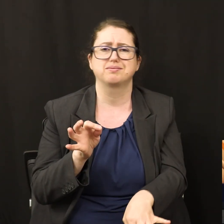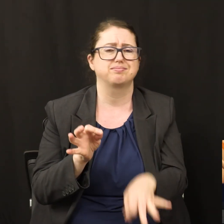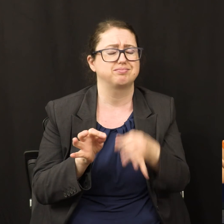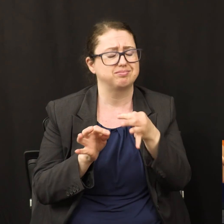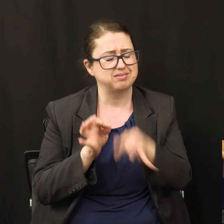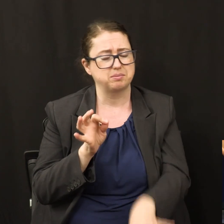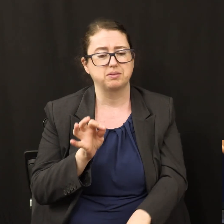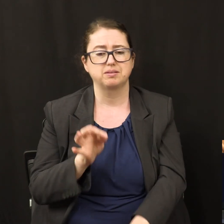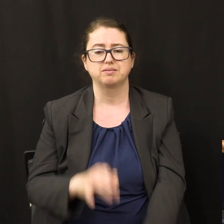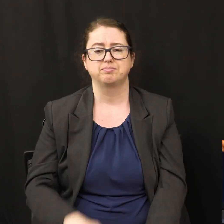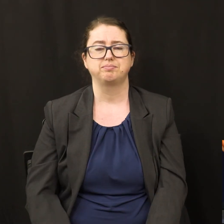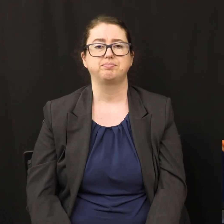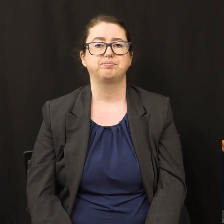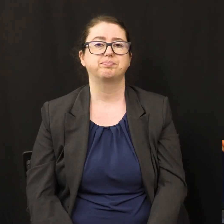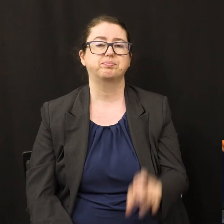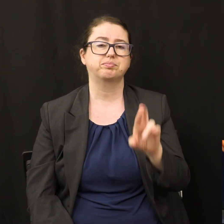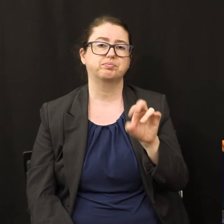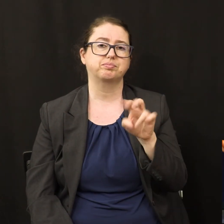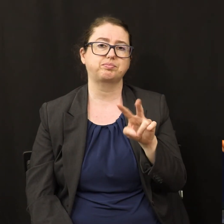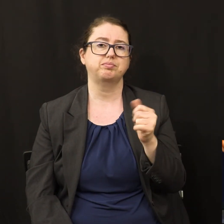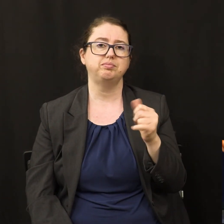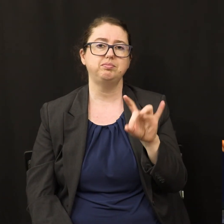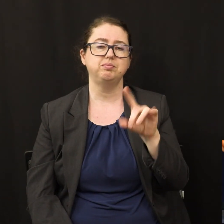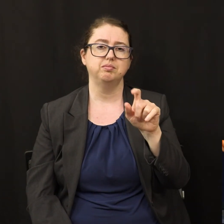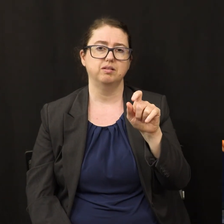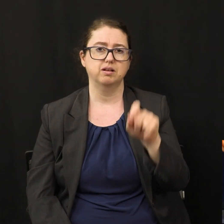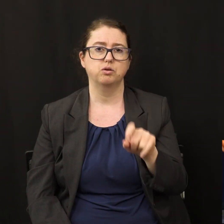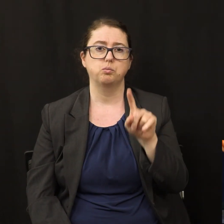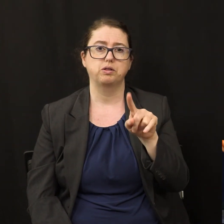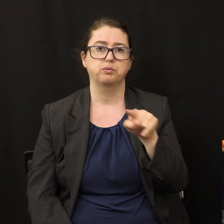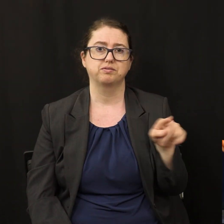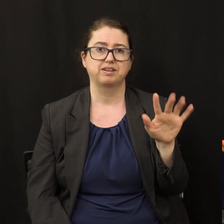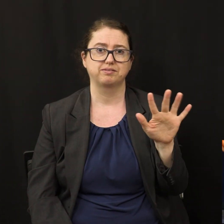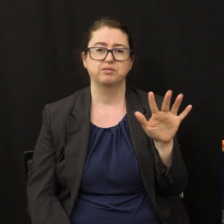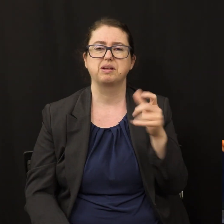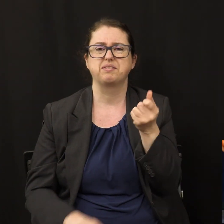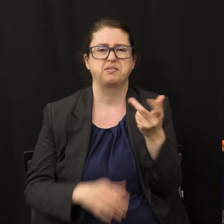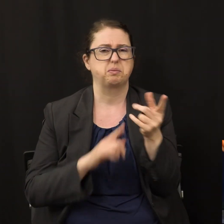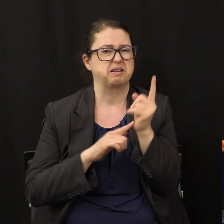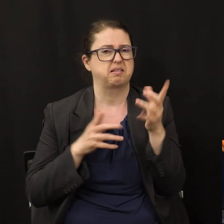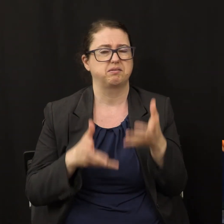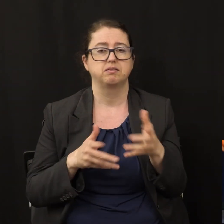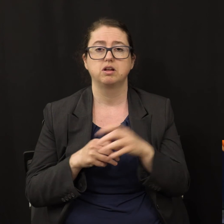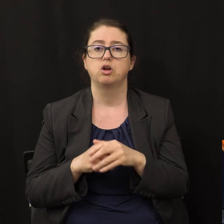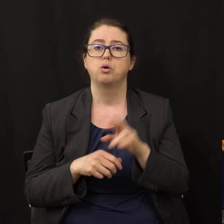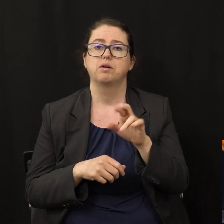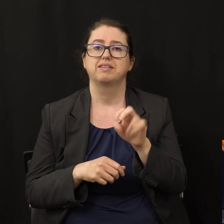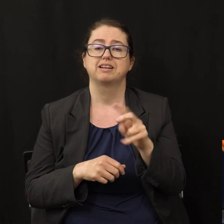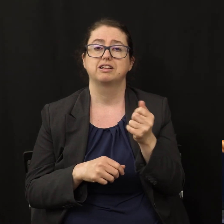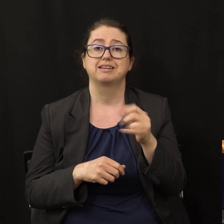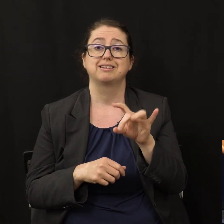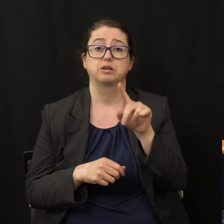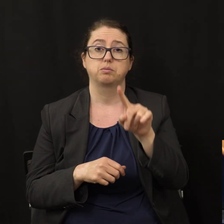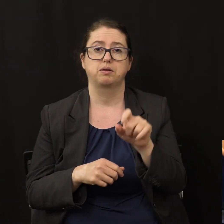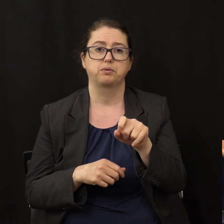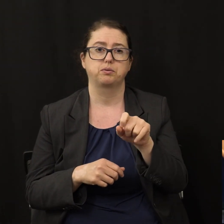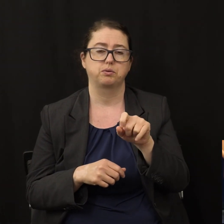now let's go to Revelation 18 1-5 in the few moments that we have left Revelation 18 1-5 this is the three angels